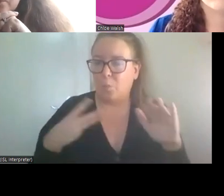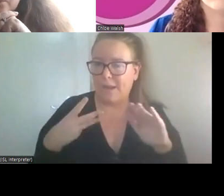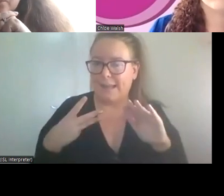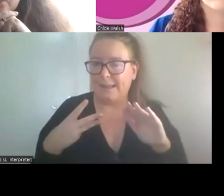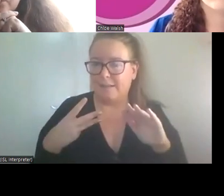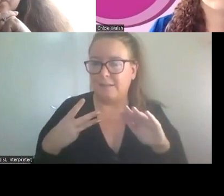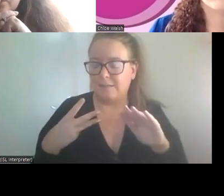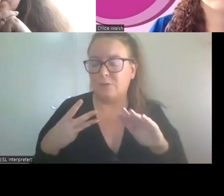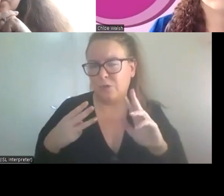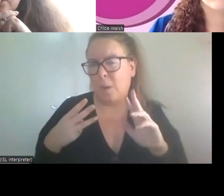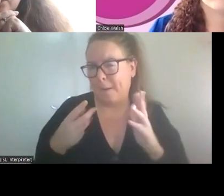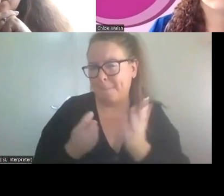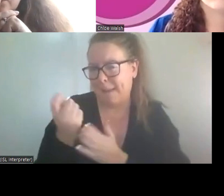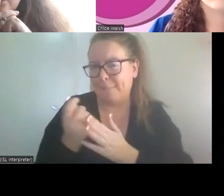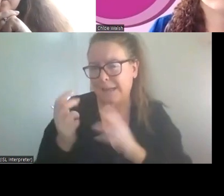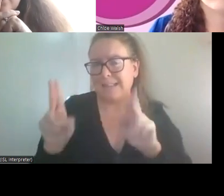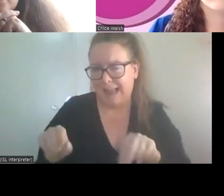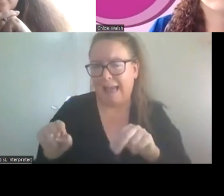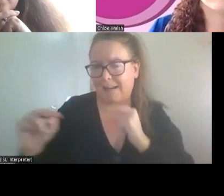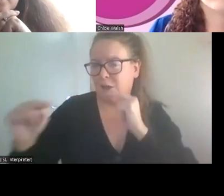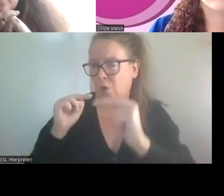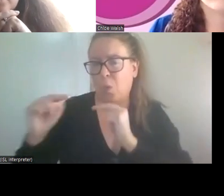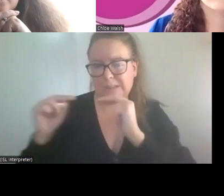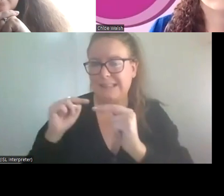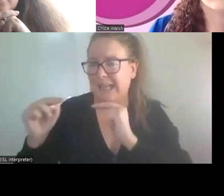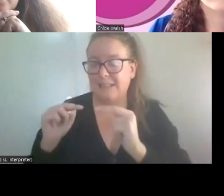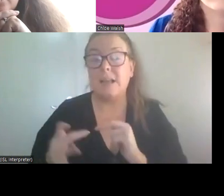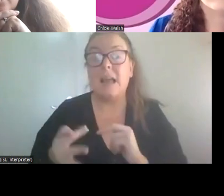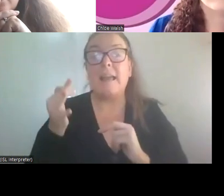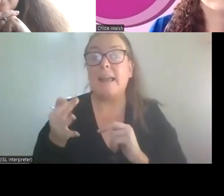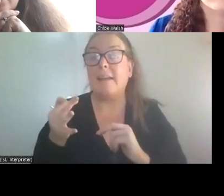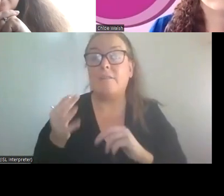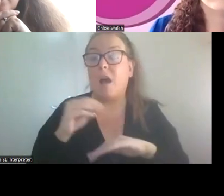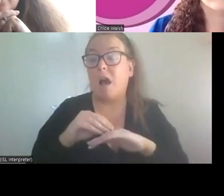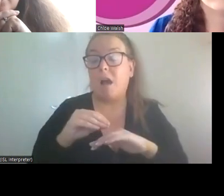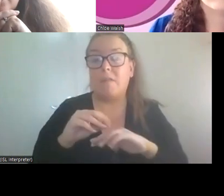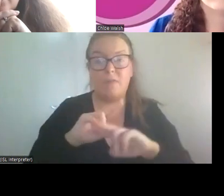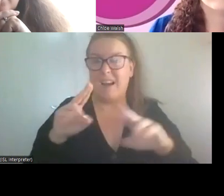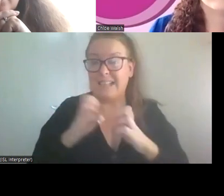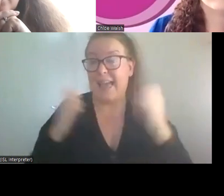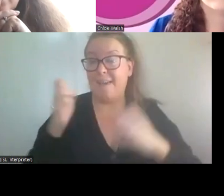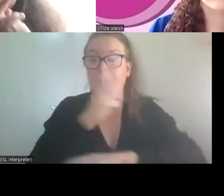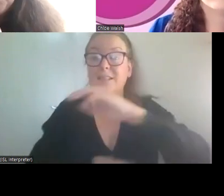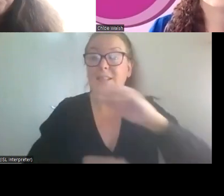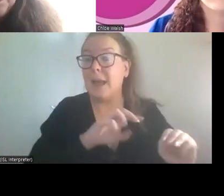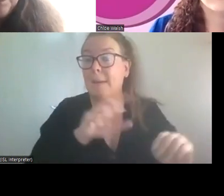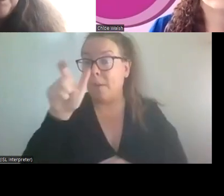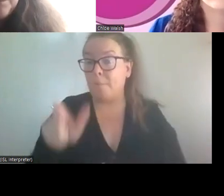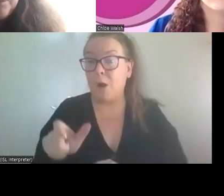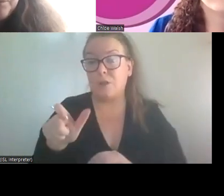the, the payment could be negotiated with, you know, if somebody is on social wealth, not every disabled person is on social welfare